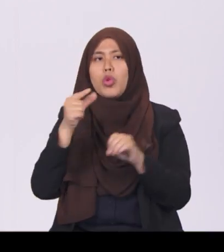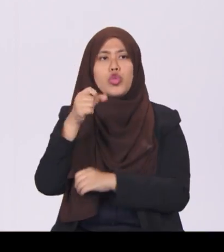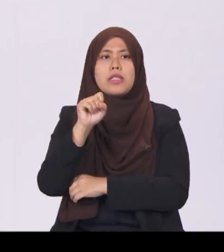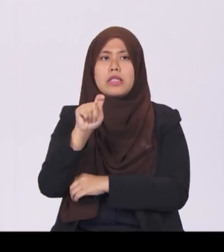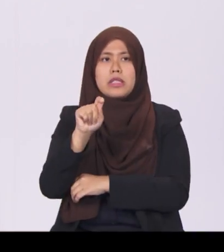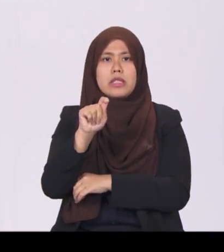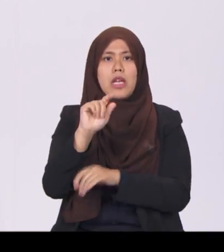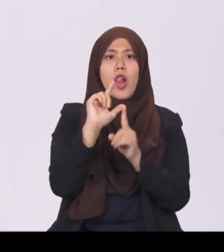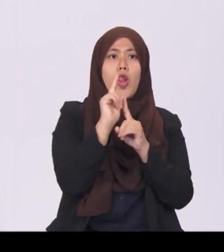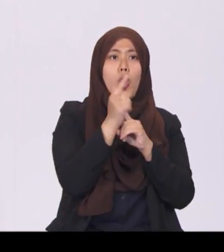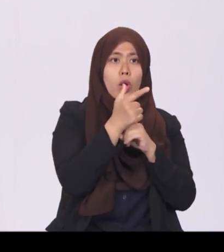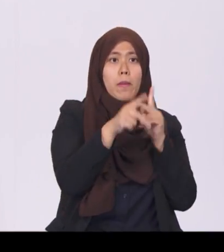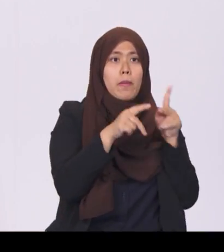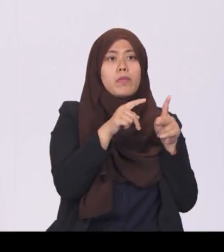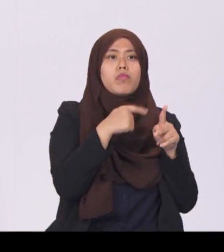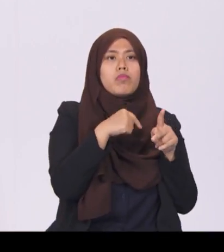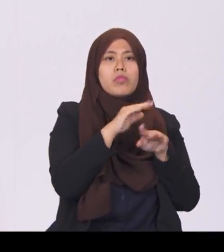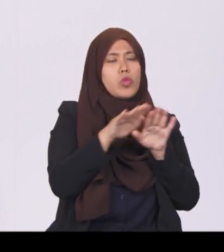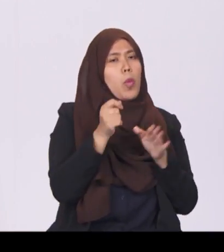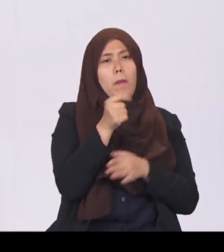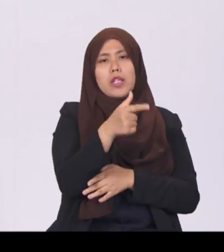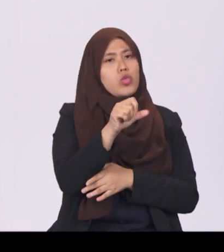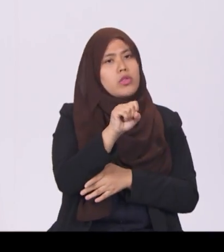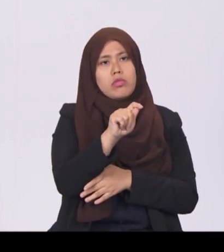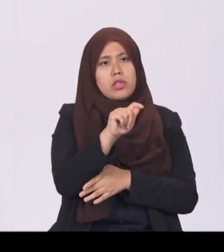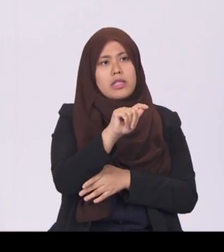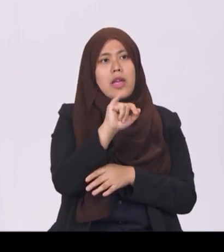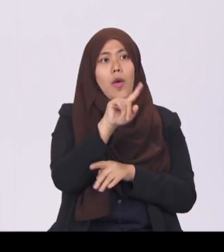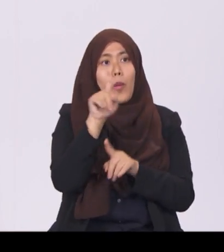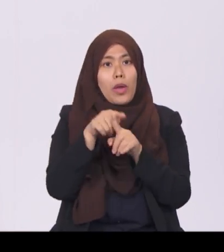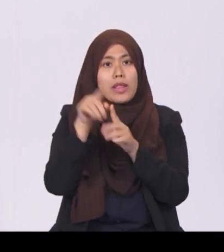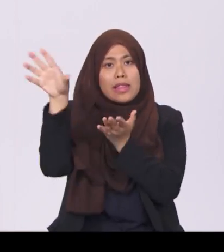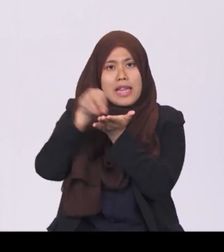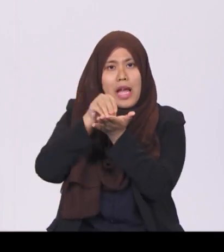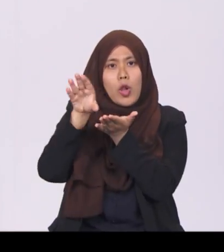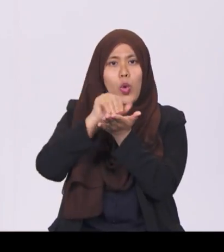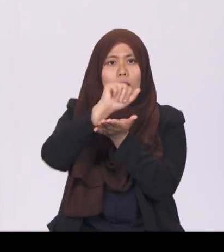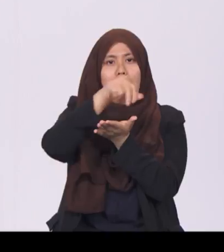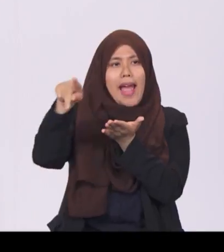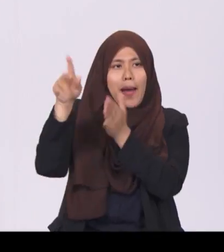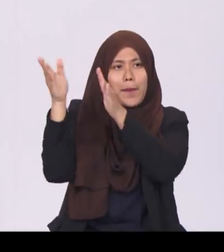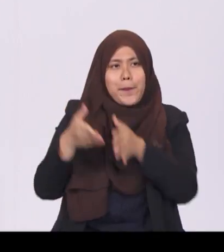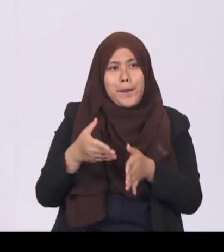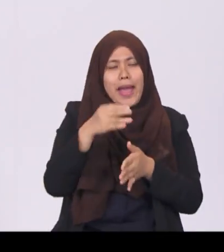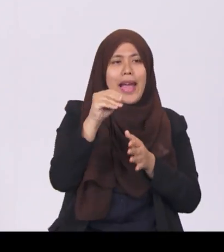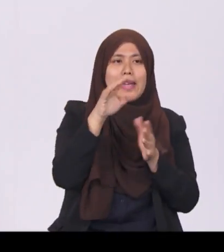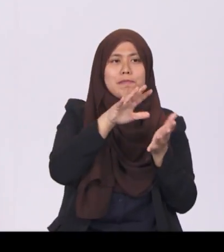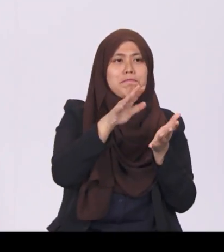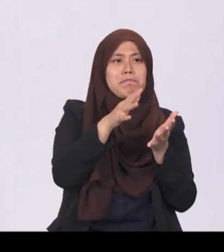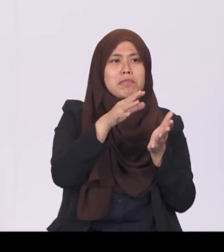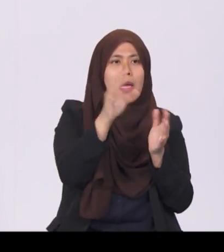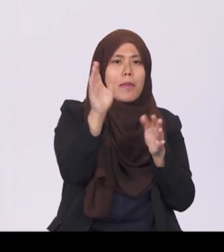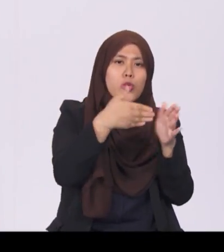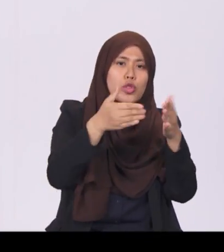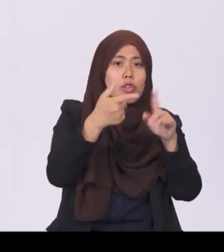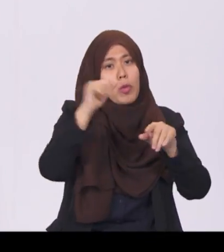also do not pay GST when they download apps and music from overseas. This change